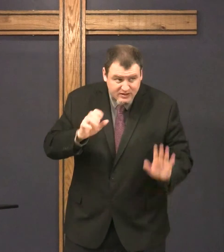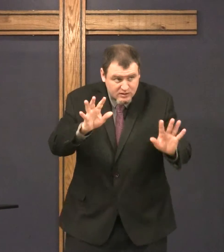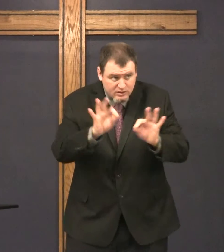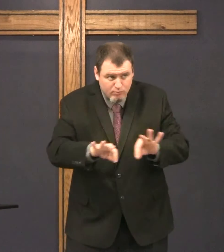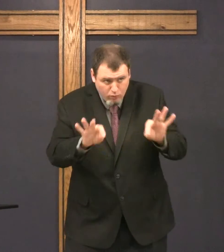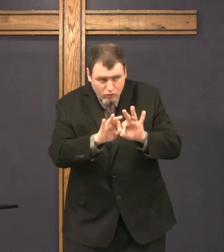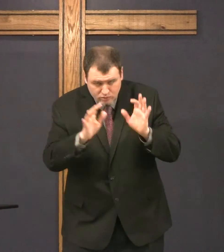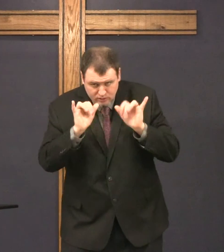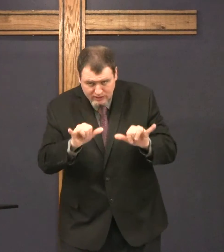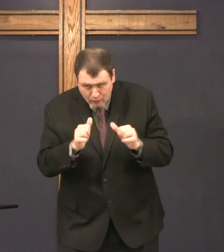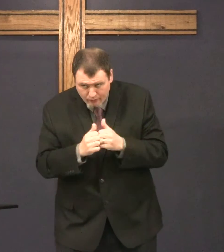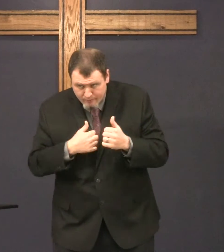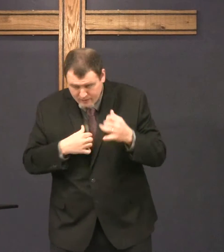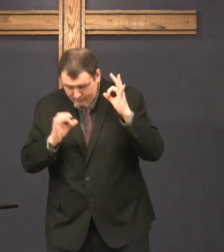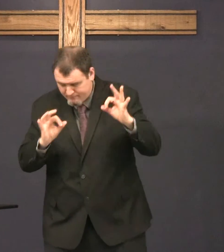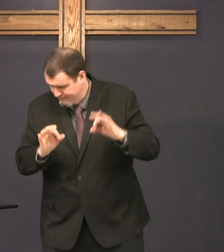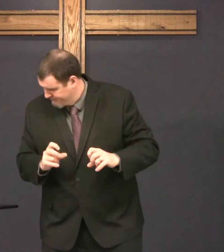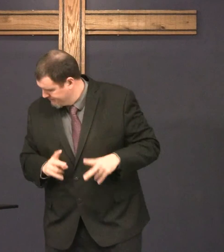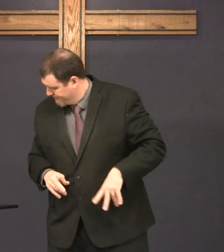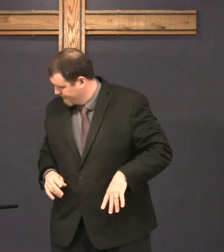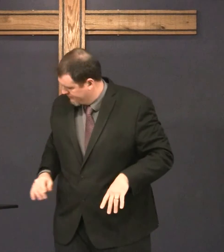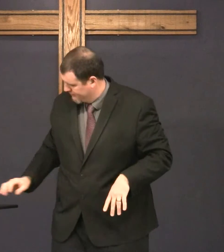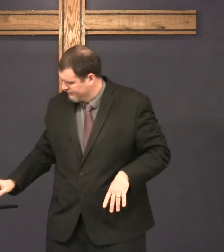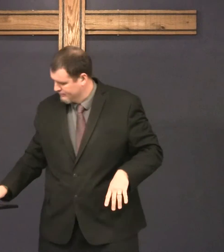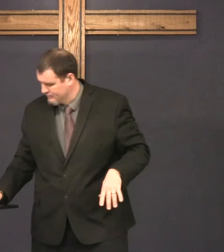Well, I thought we were talking about Thomas. Why are you going on about Lazarus?